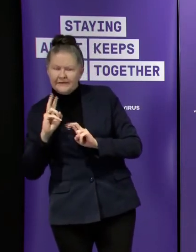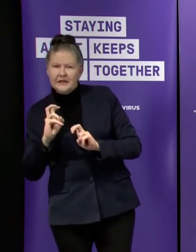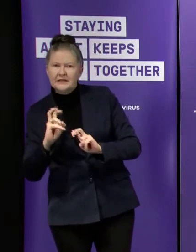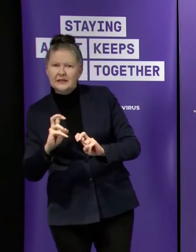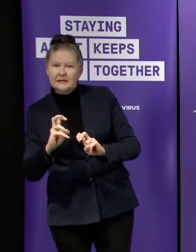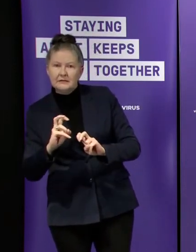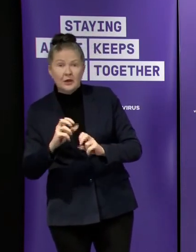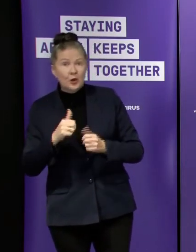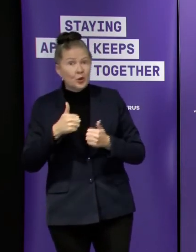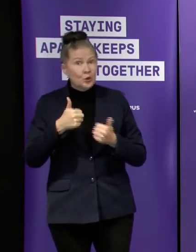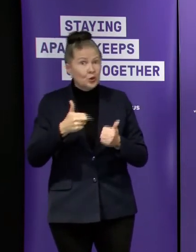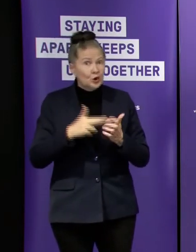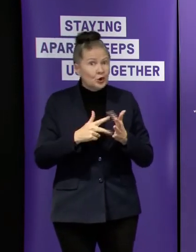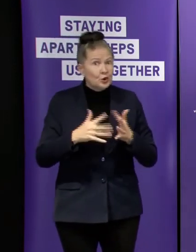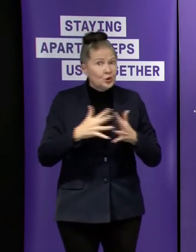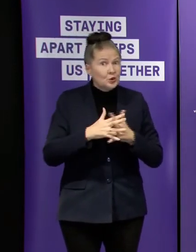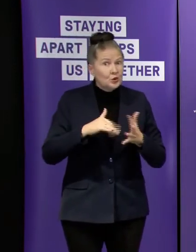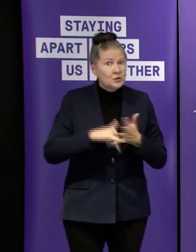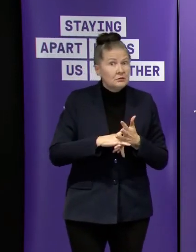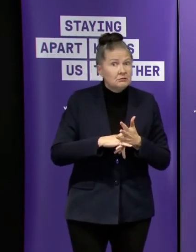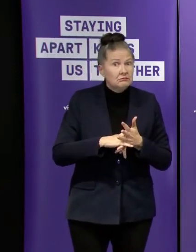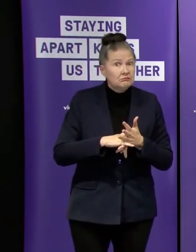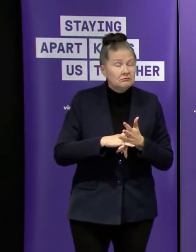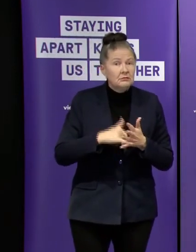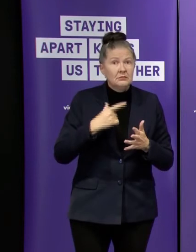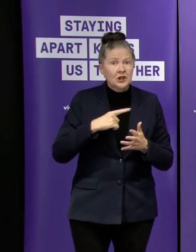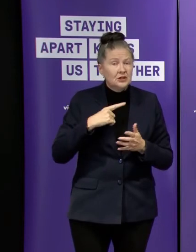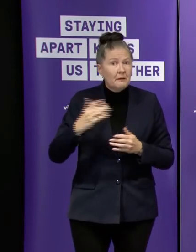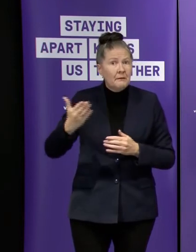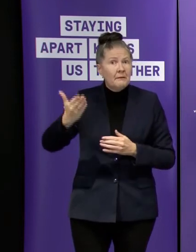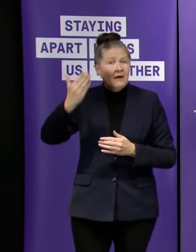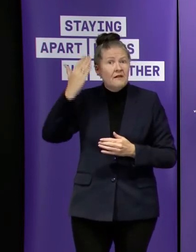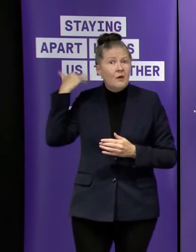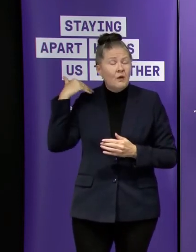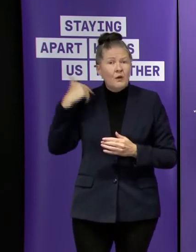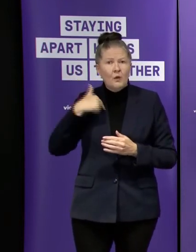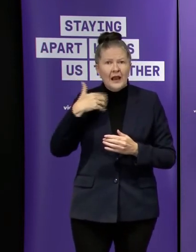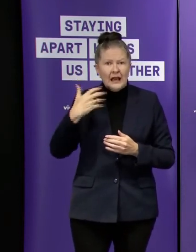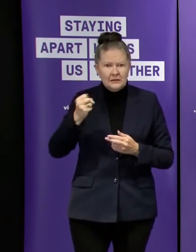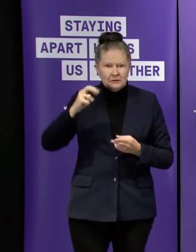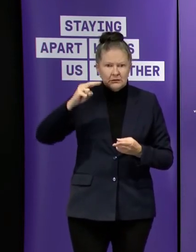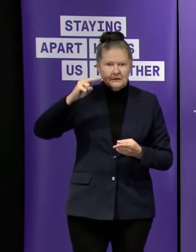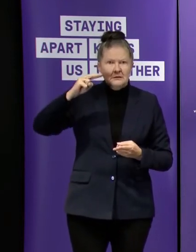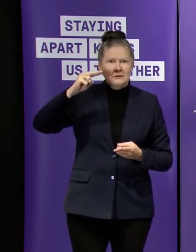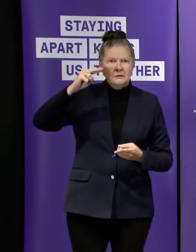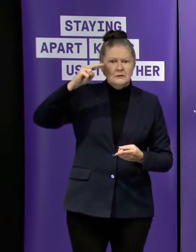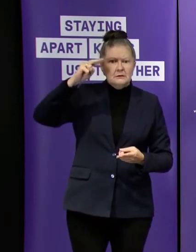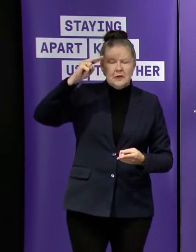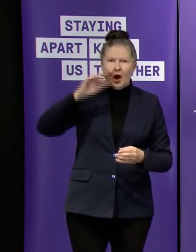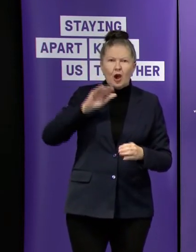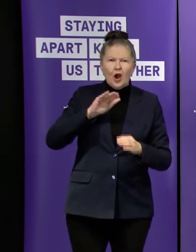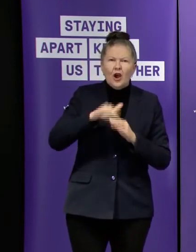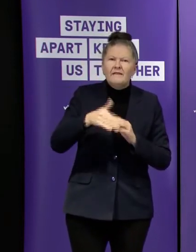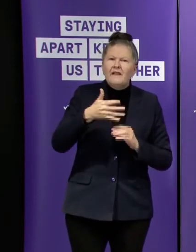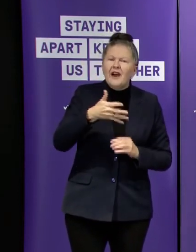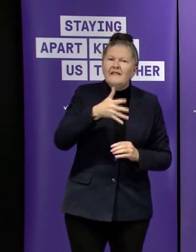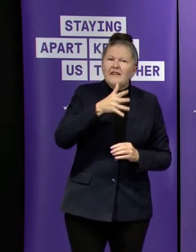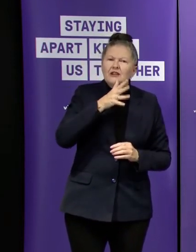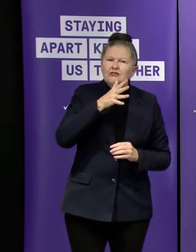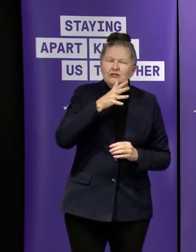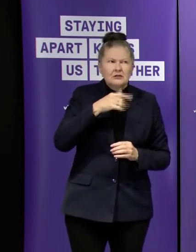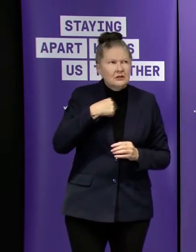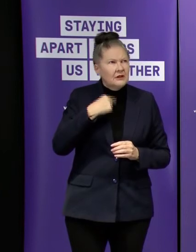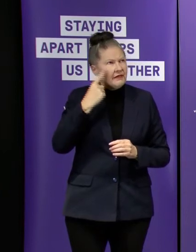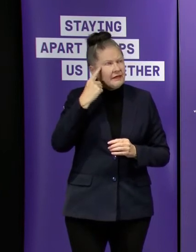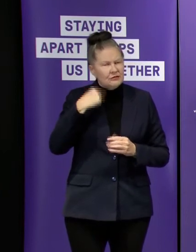news if you remember we had significantly higher numbers up over 500 if memory serves correctly